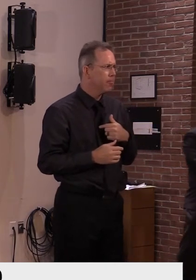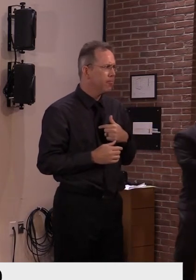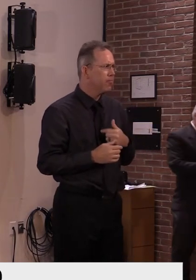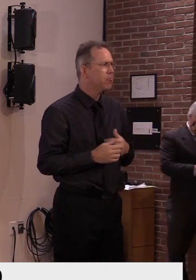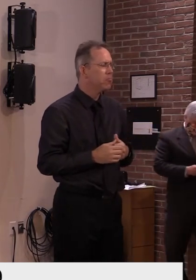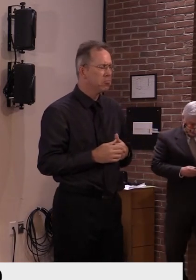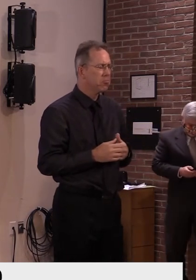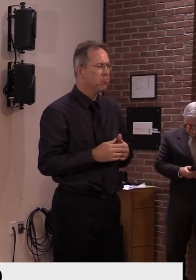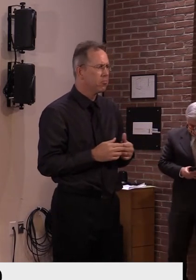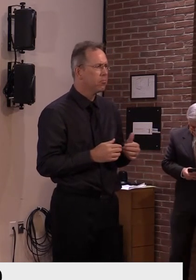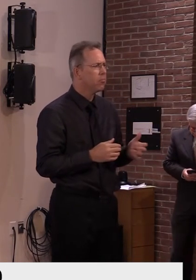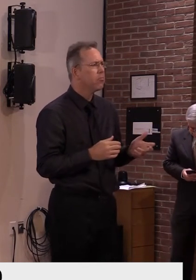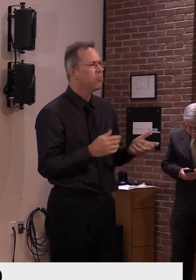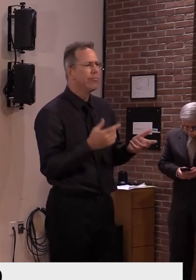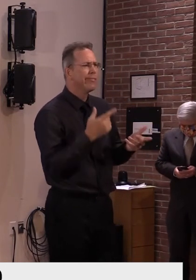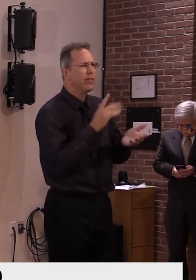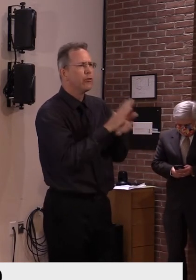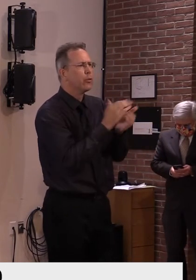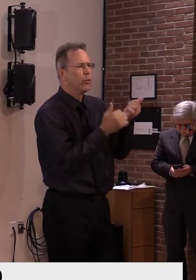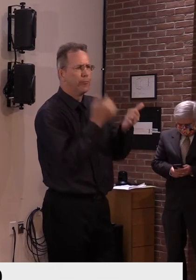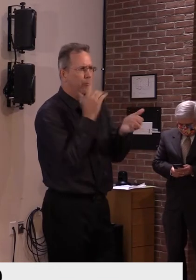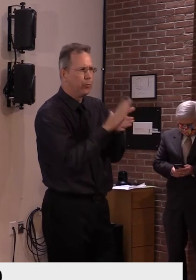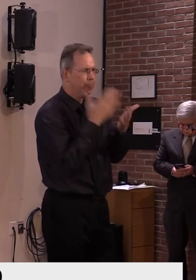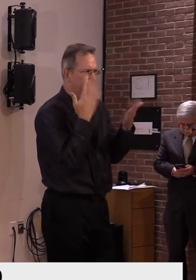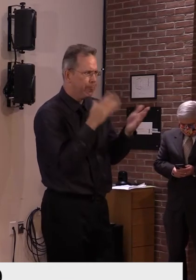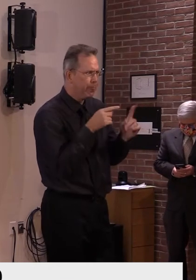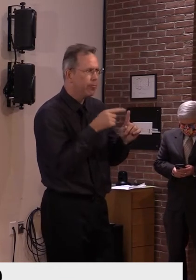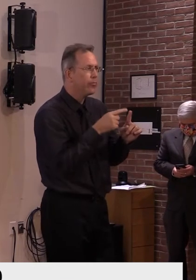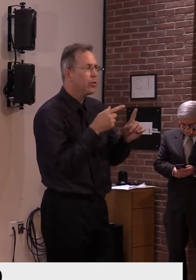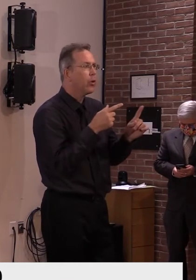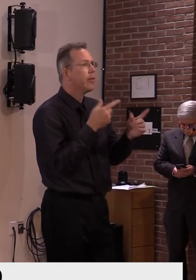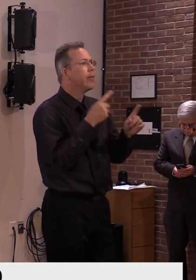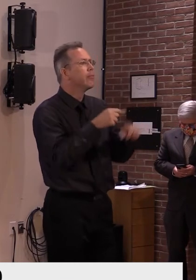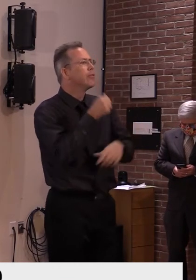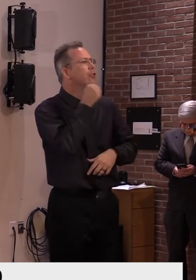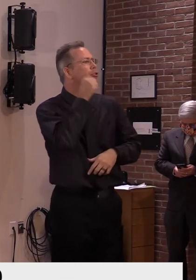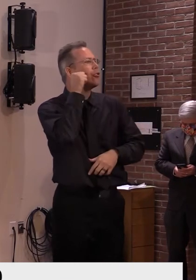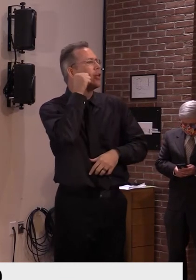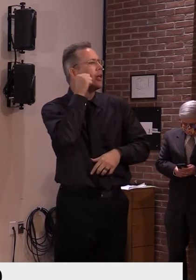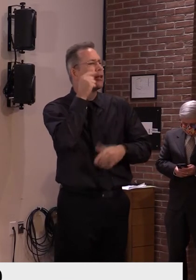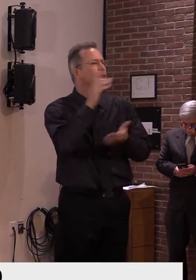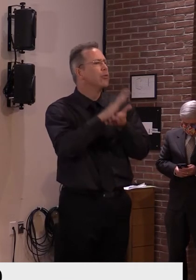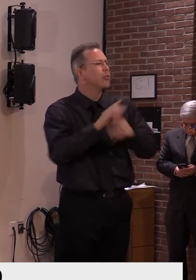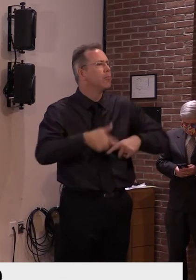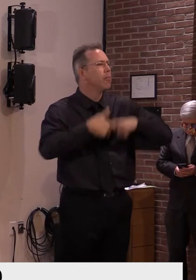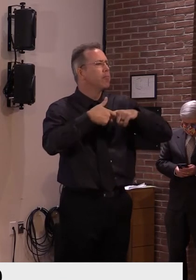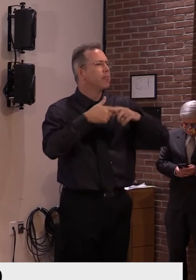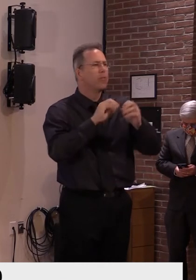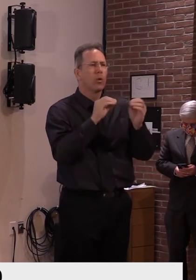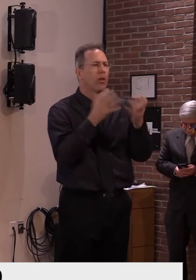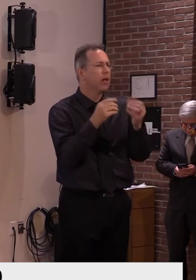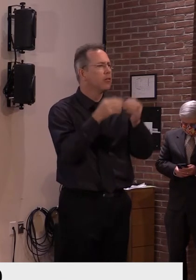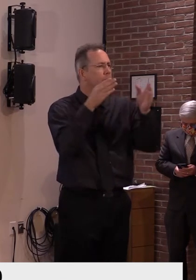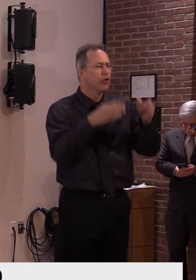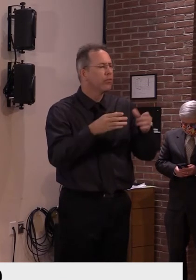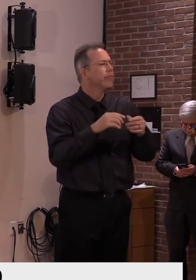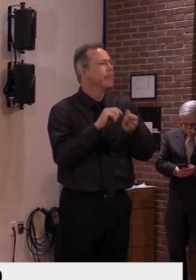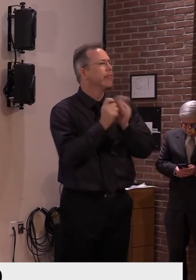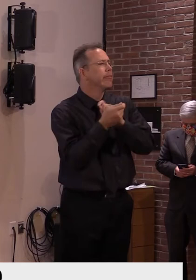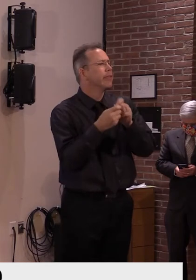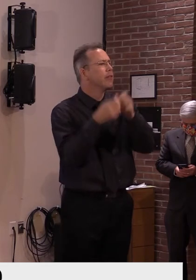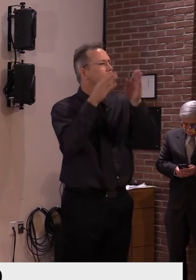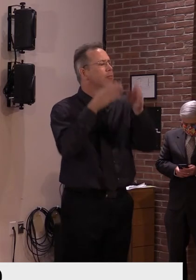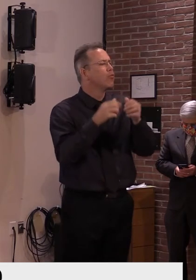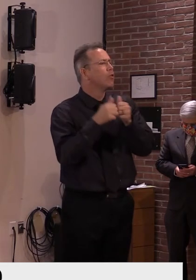it, it, it didn't, hold classes yesterday and there's moved to online completely and my